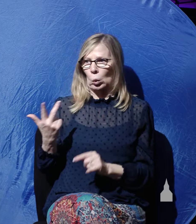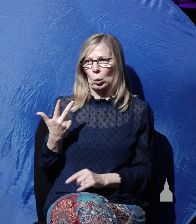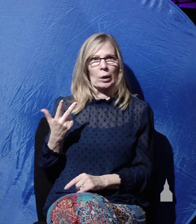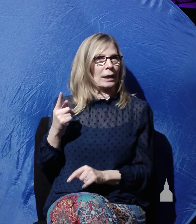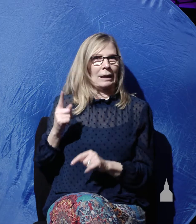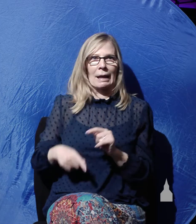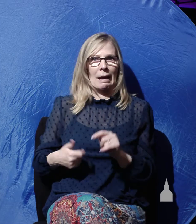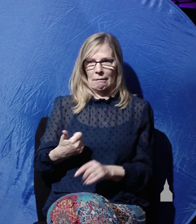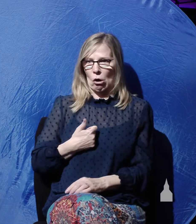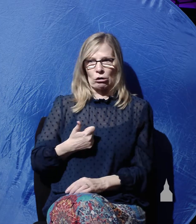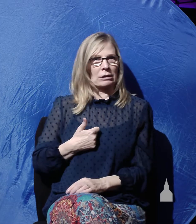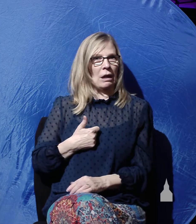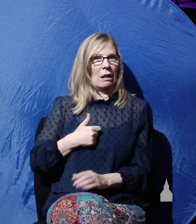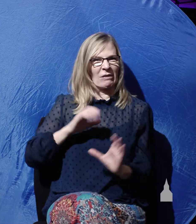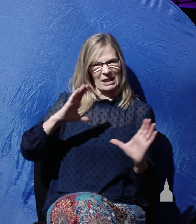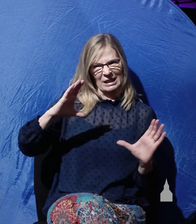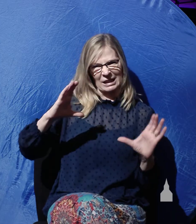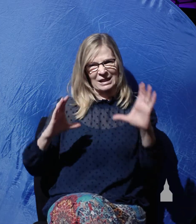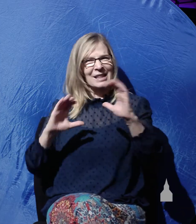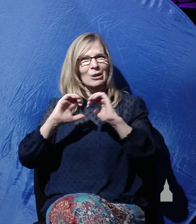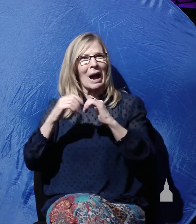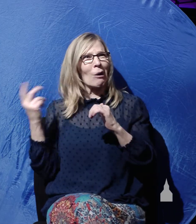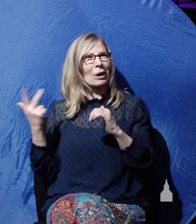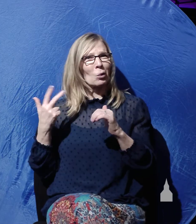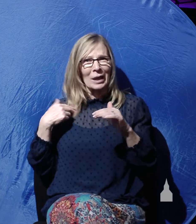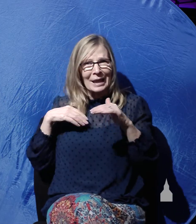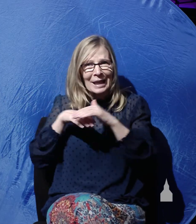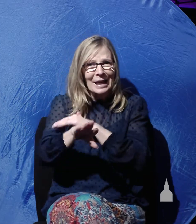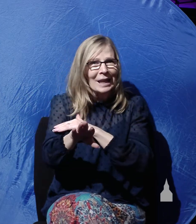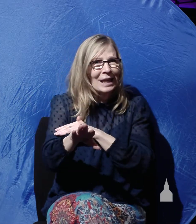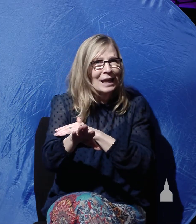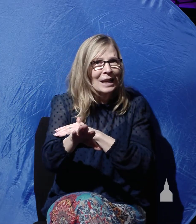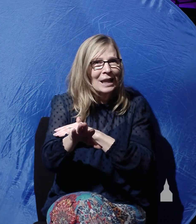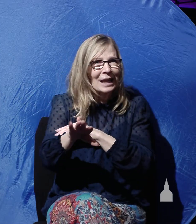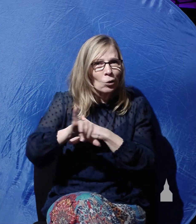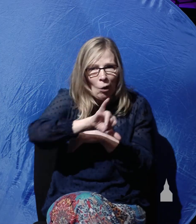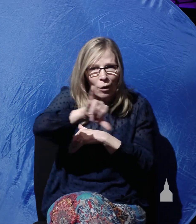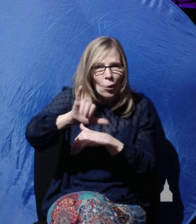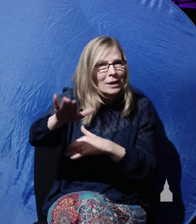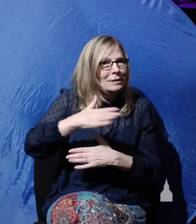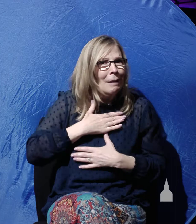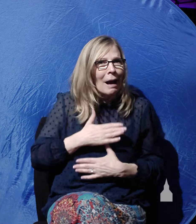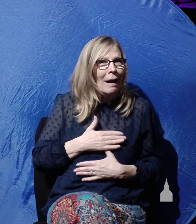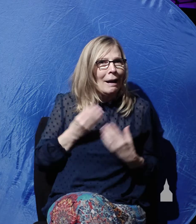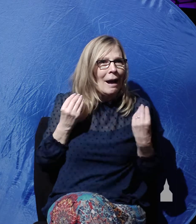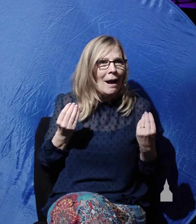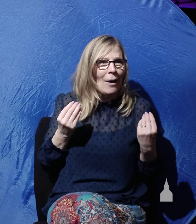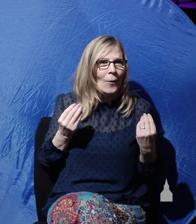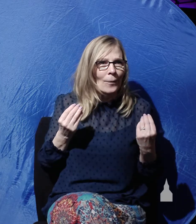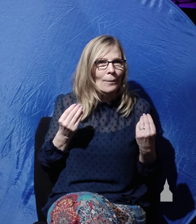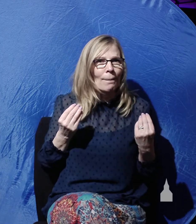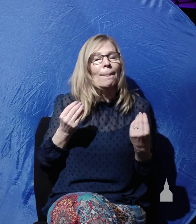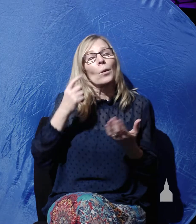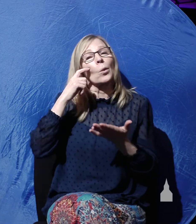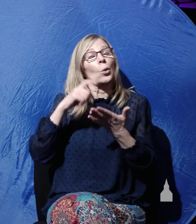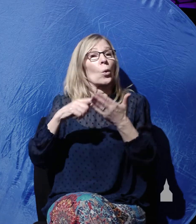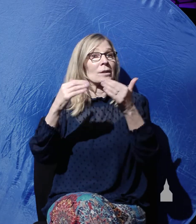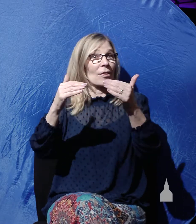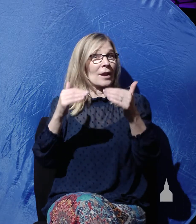how could they then enter the tomb to anoint Christ's body? Well, notice what happened next. Verse 4, looking